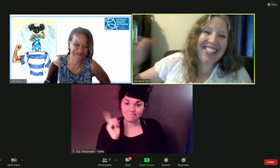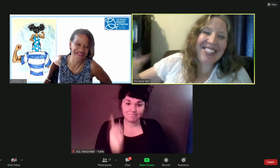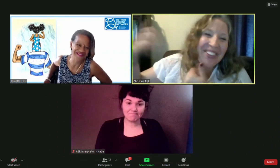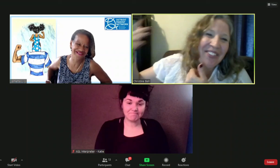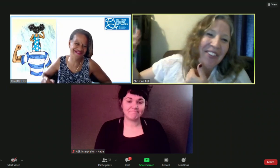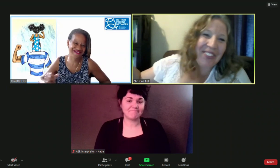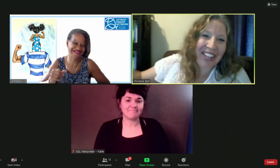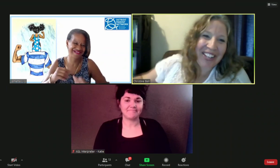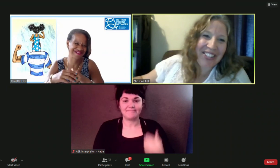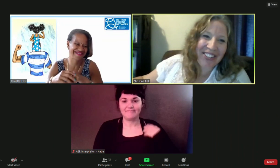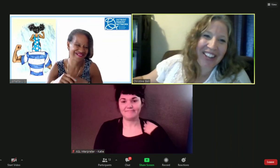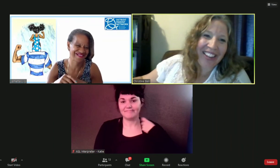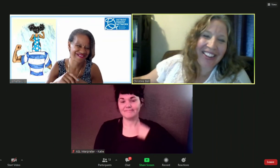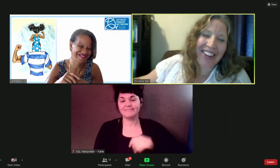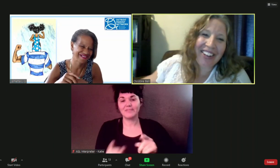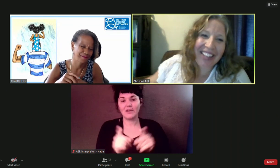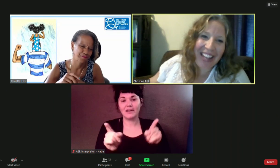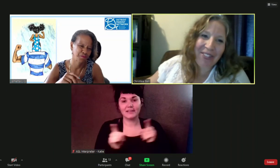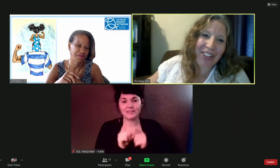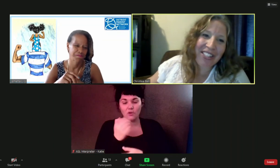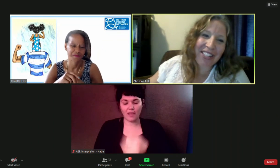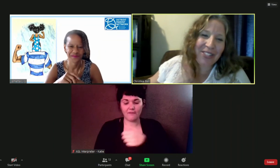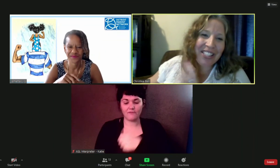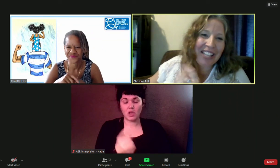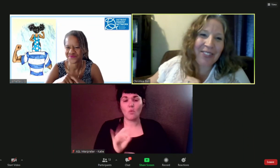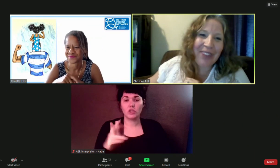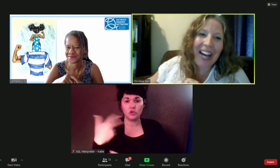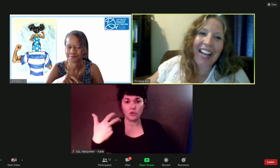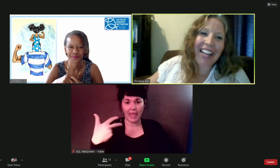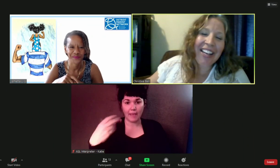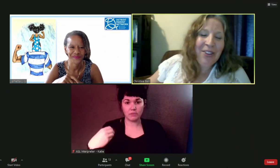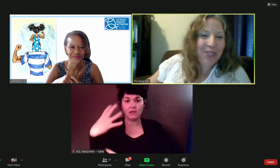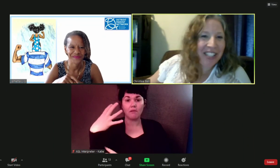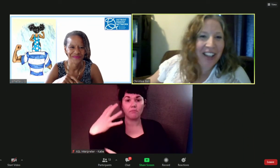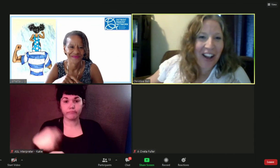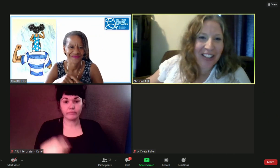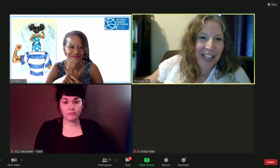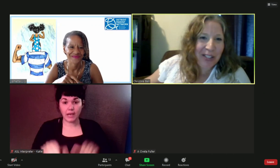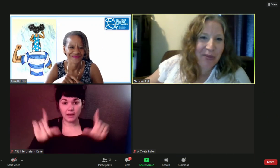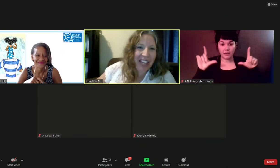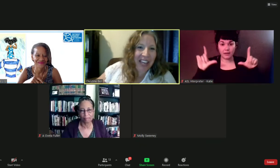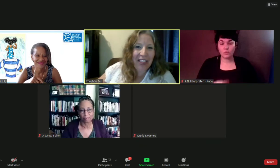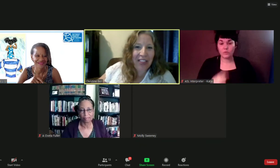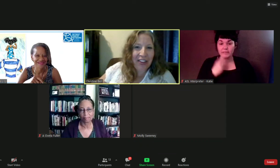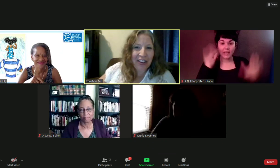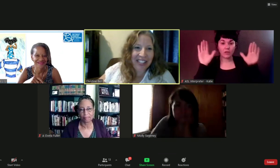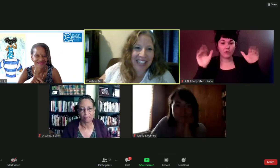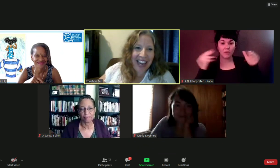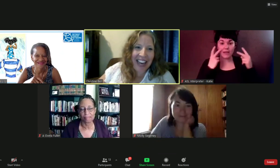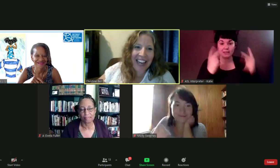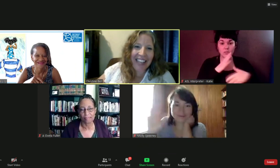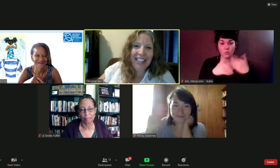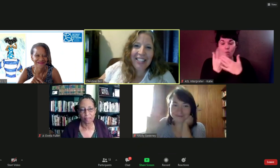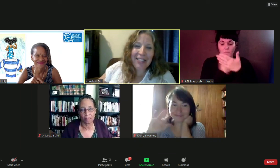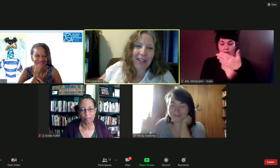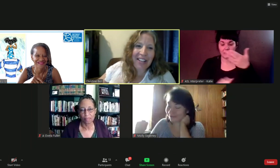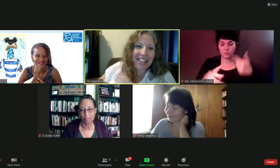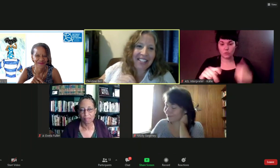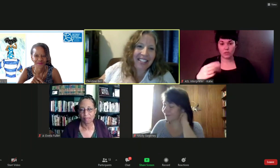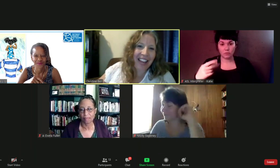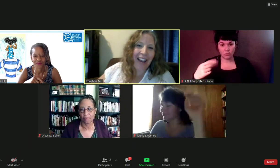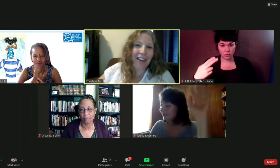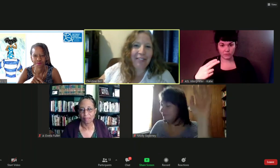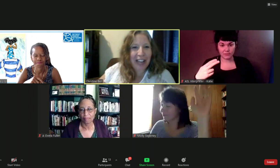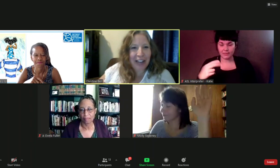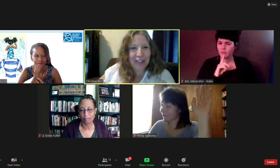so if everybody could turn on their cameras as we say goodbye we'll see y'all next week on thursday it's been